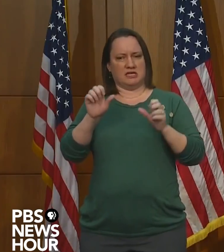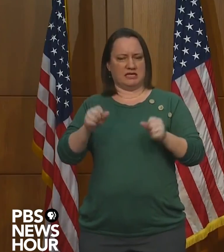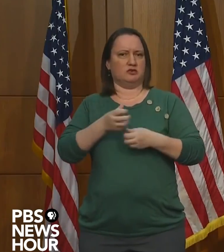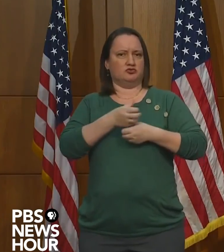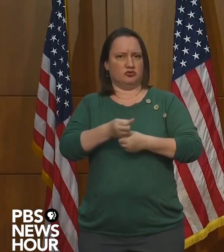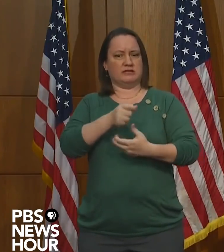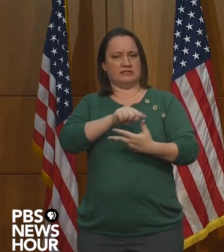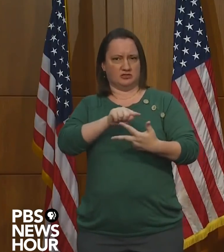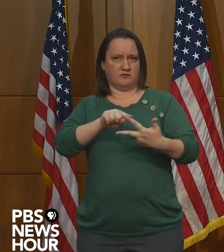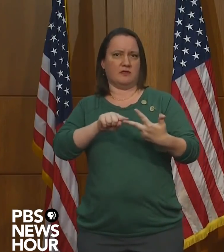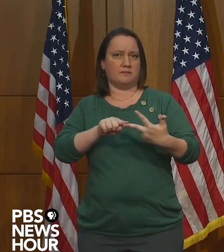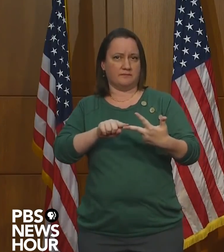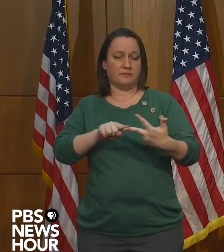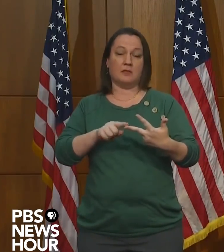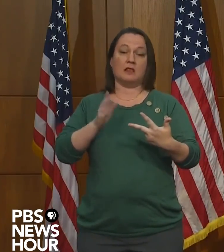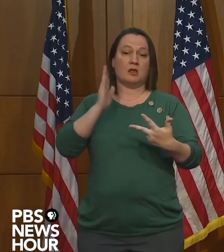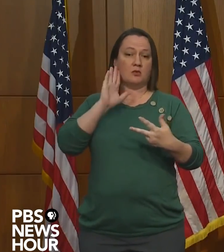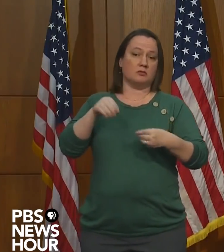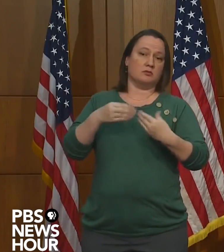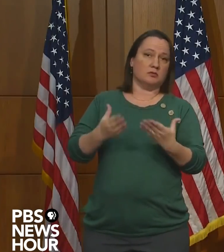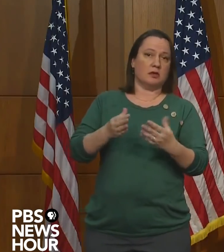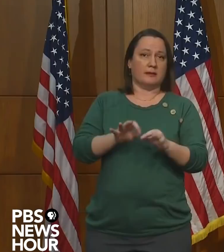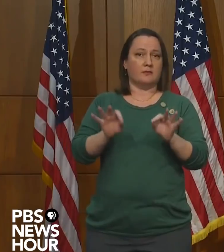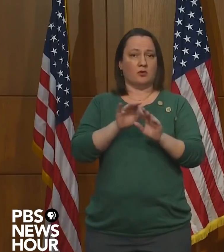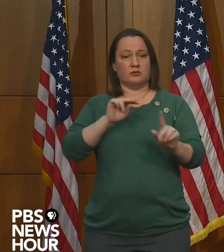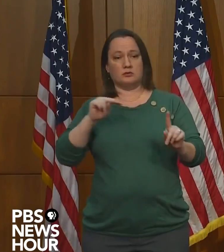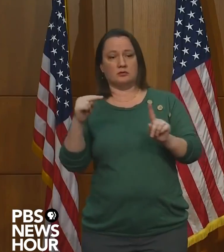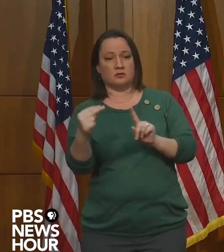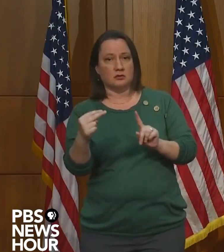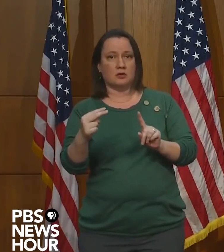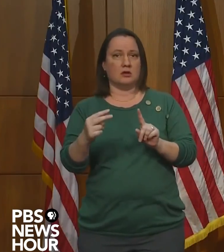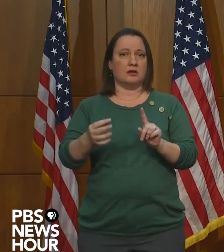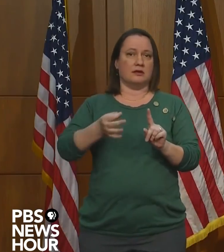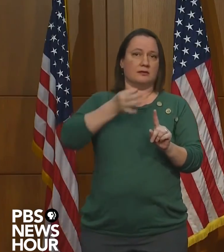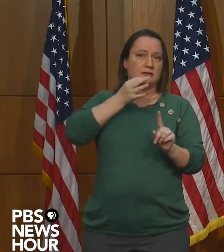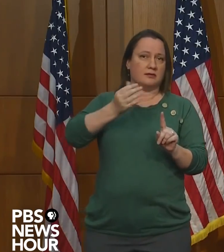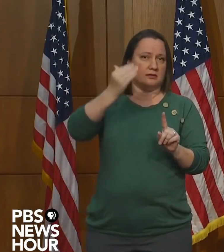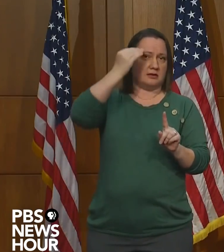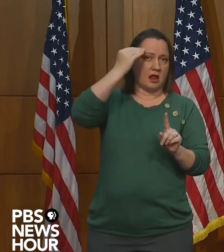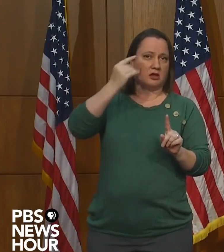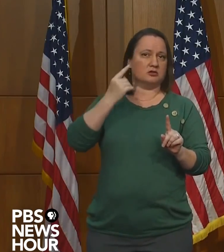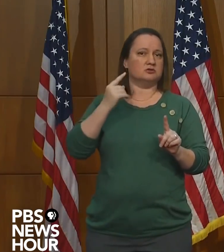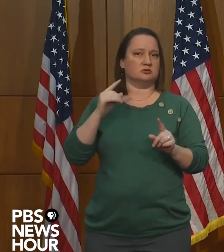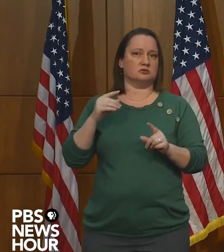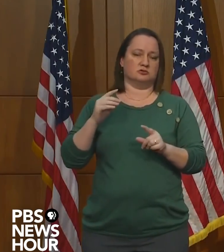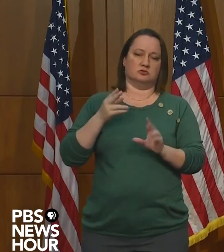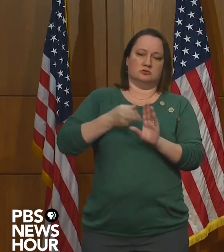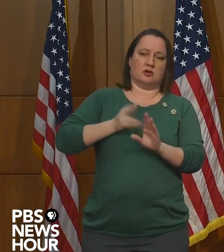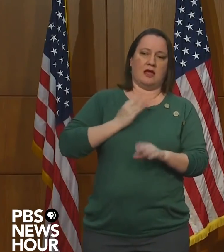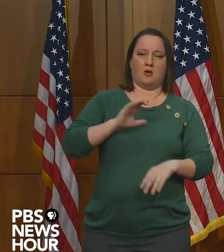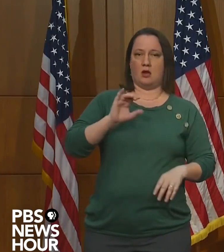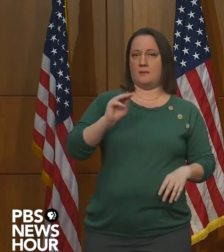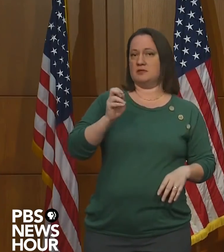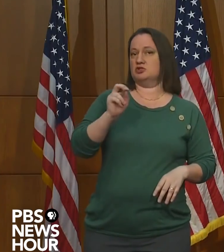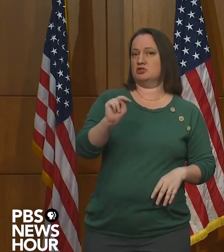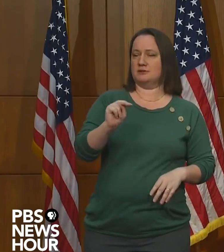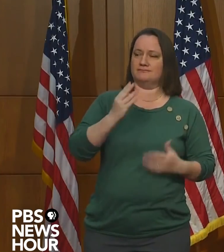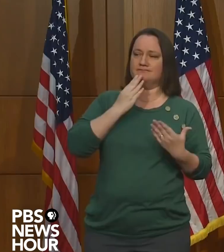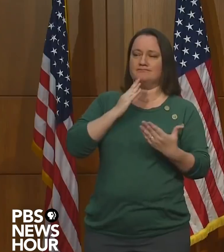provide important voices and expertise to the Crime Commission. And I thank them for their willingness to serve.